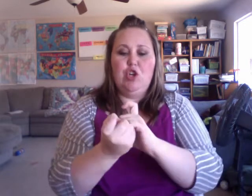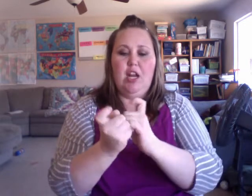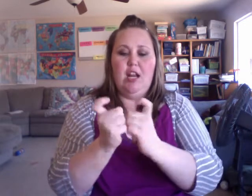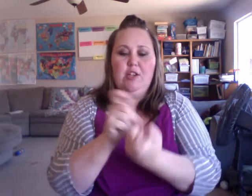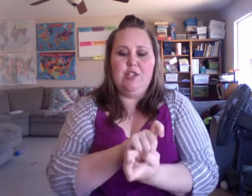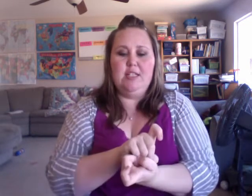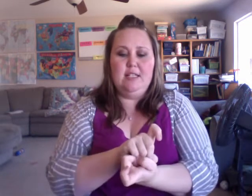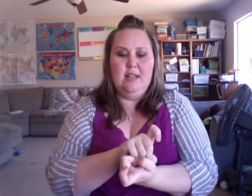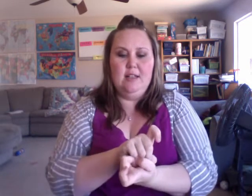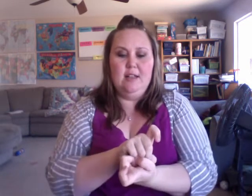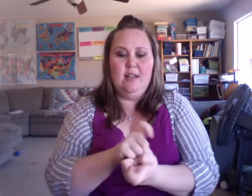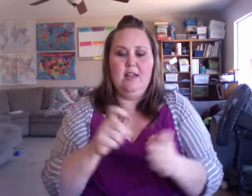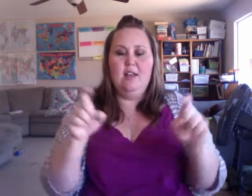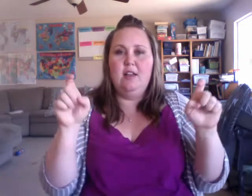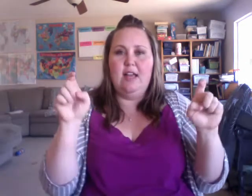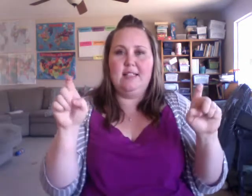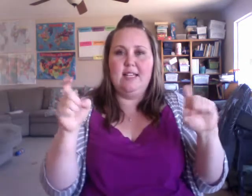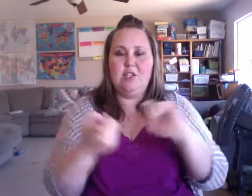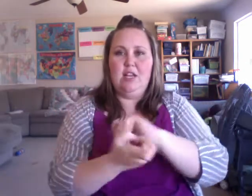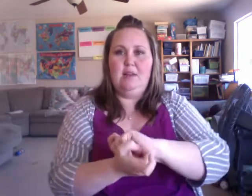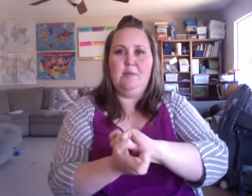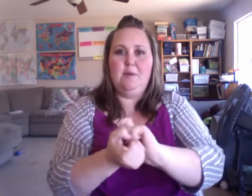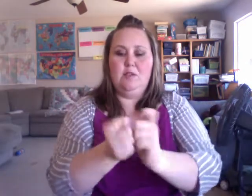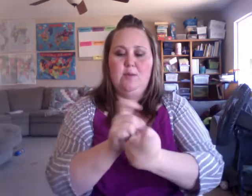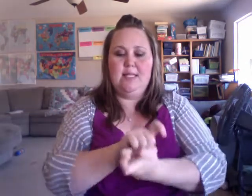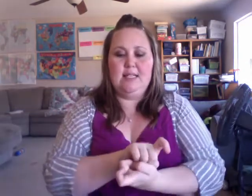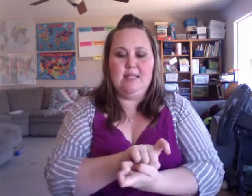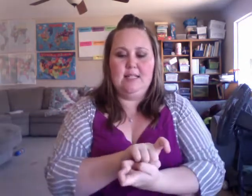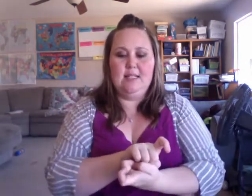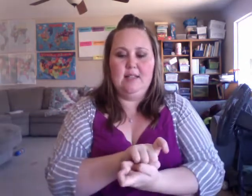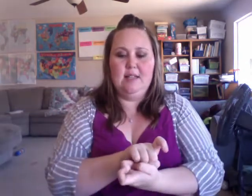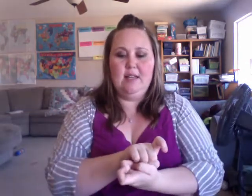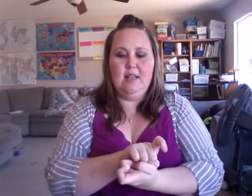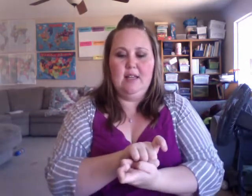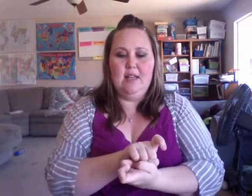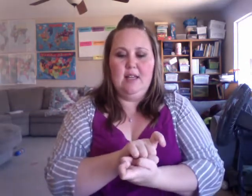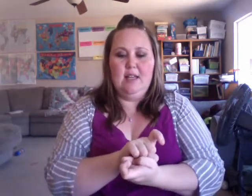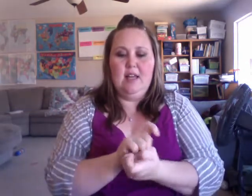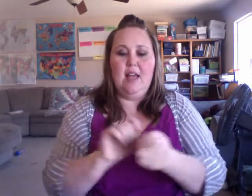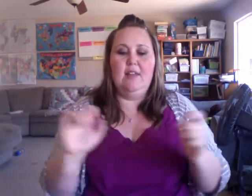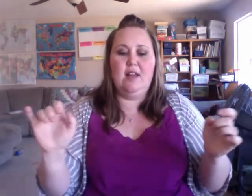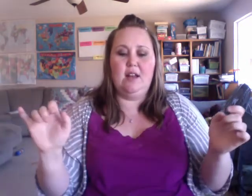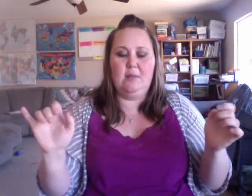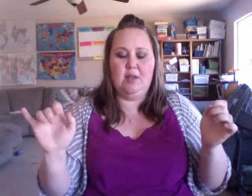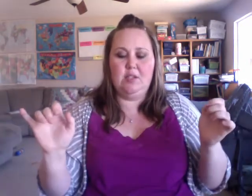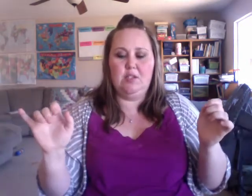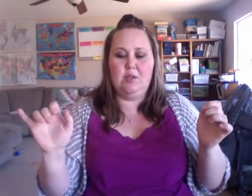Change it. X handshape. Twist it. And then I'm going to do